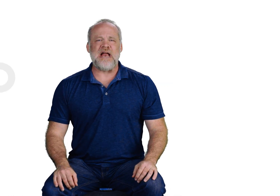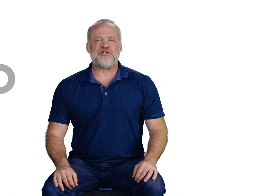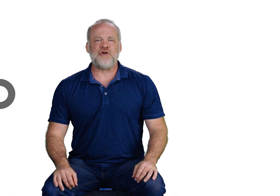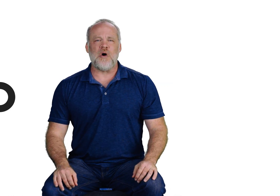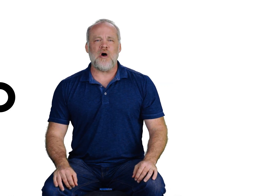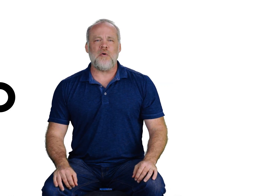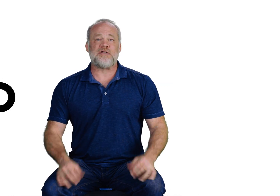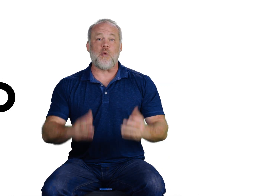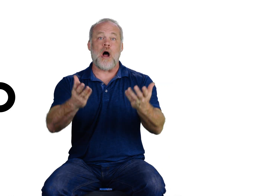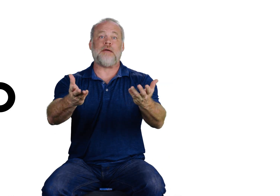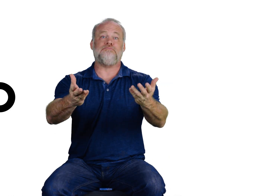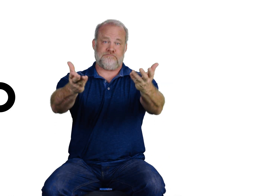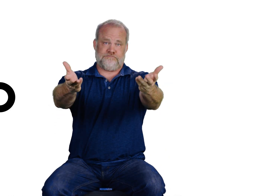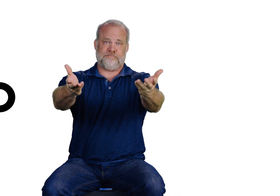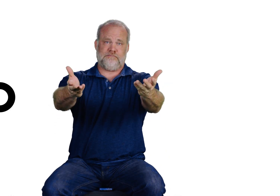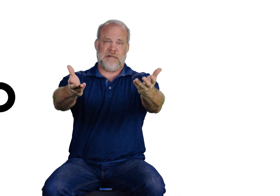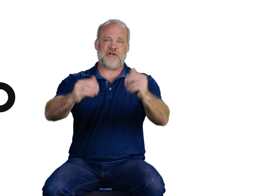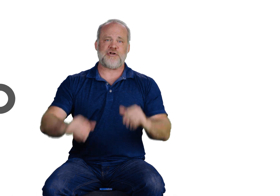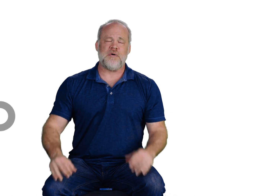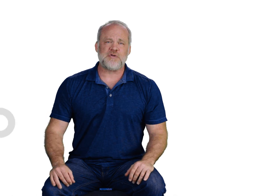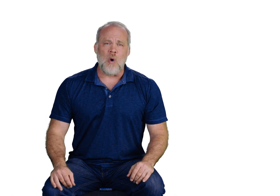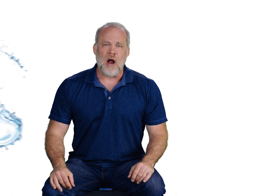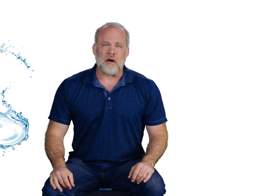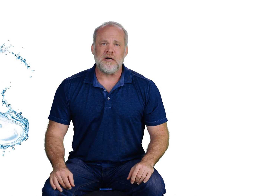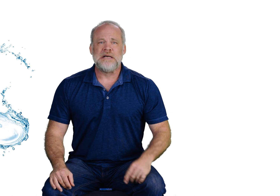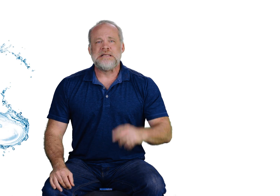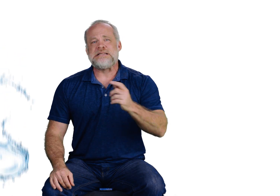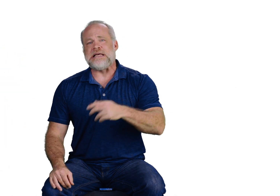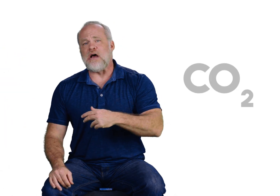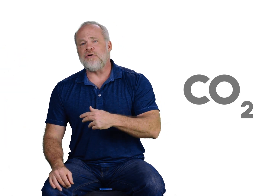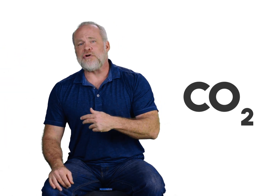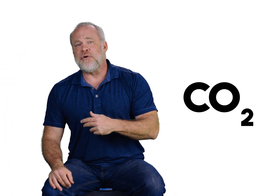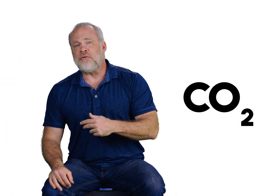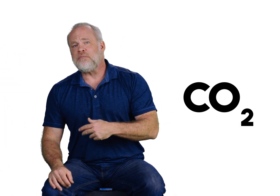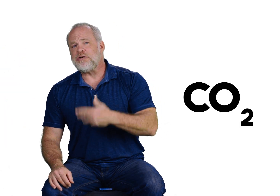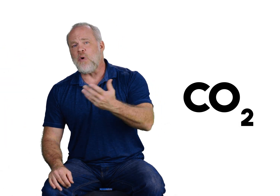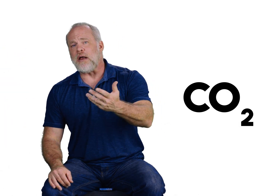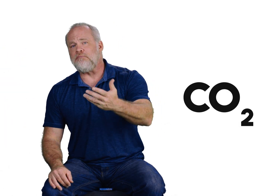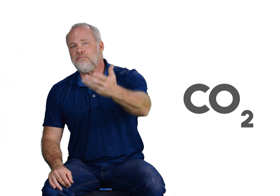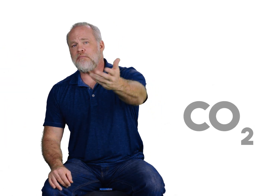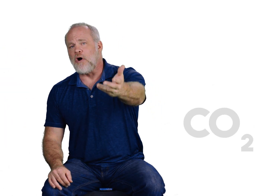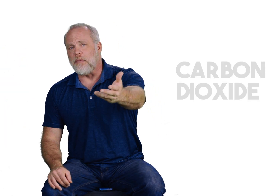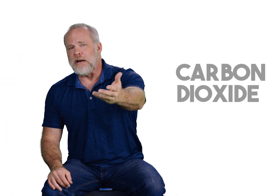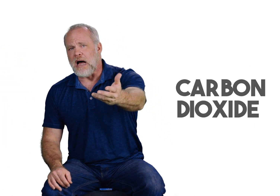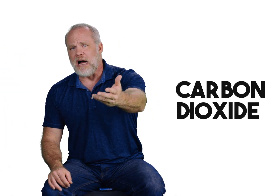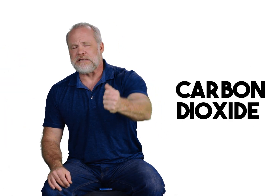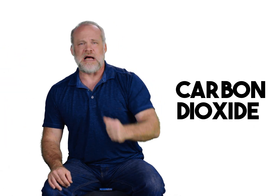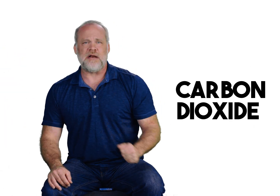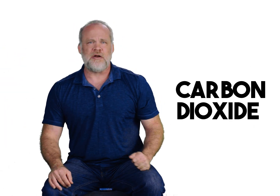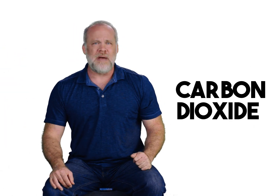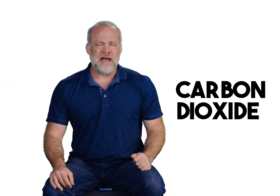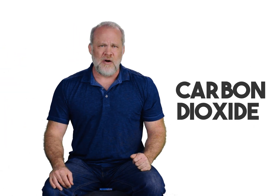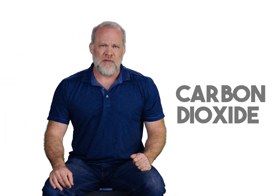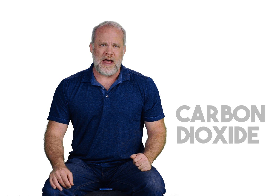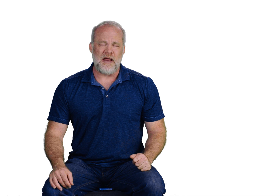H2O is what? H2O is water. CO2 is what? Carbon dioxide. You may know that.